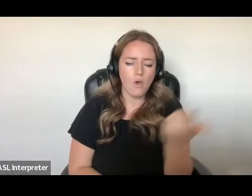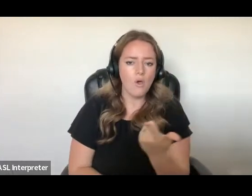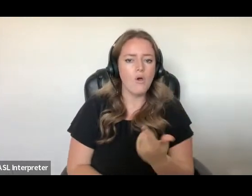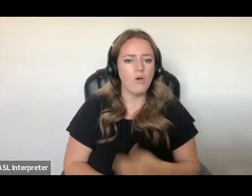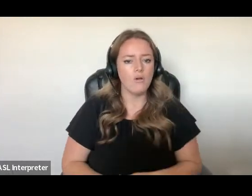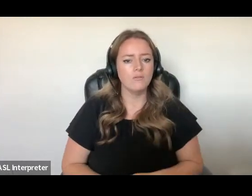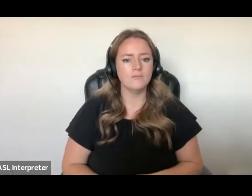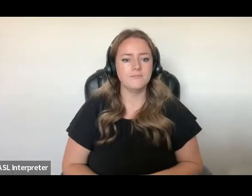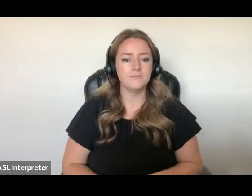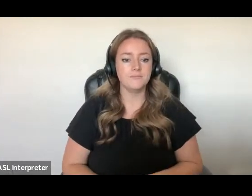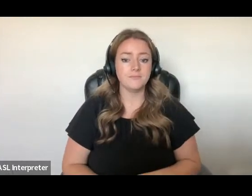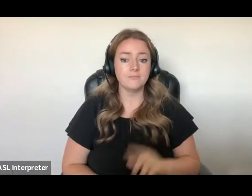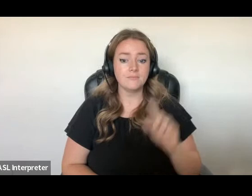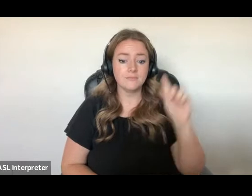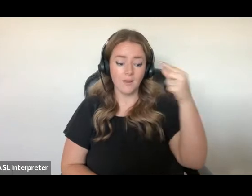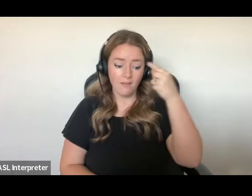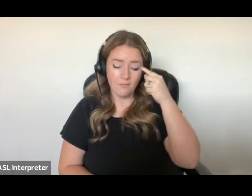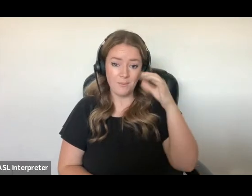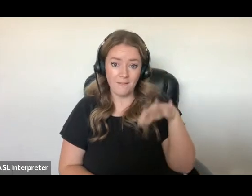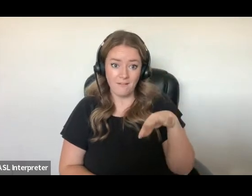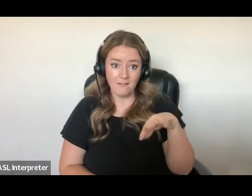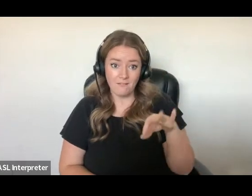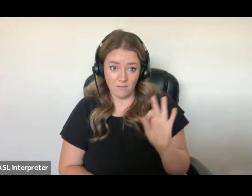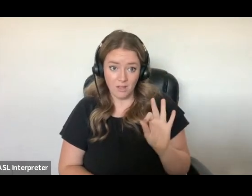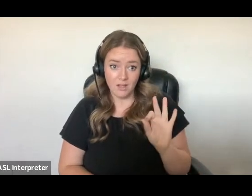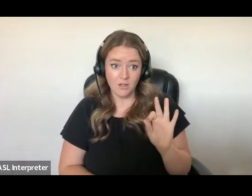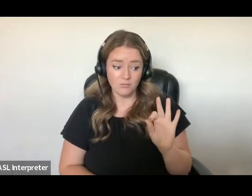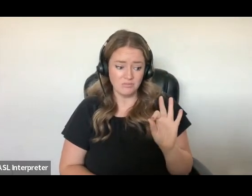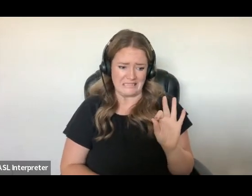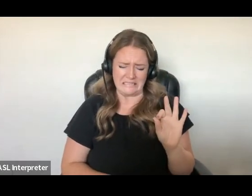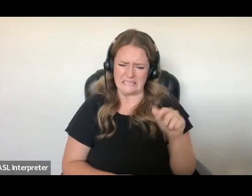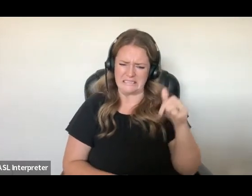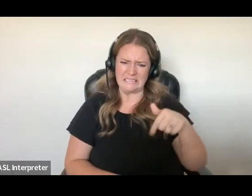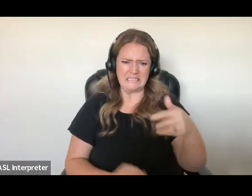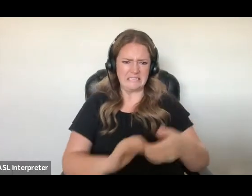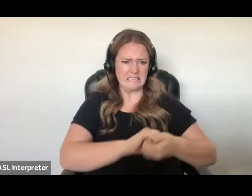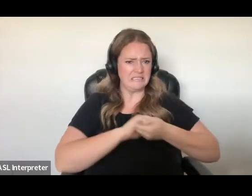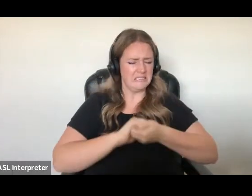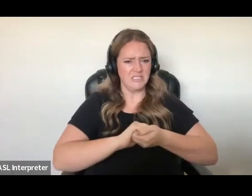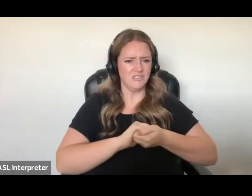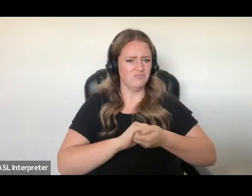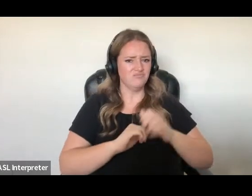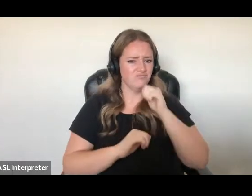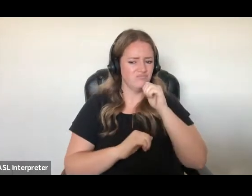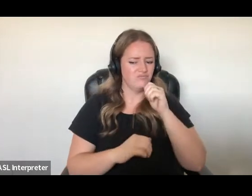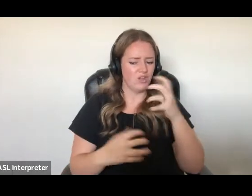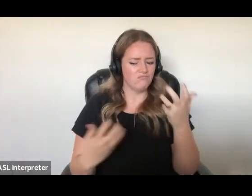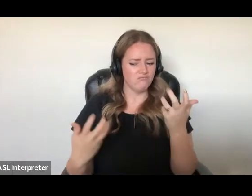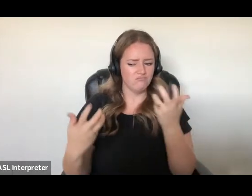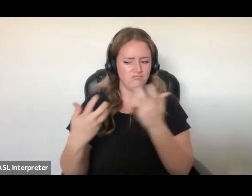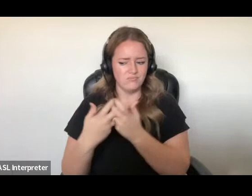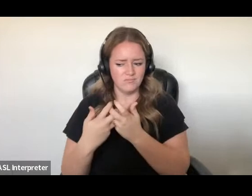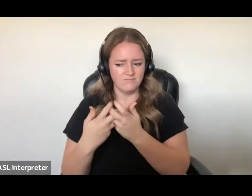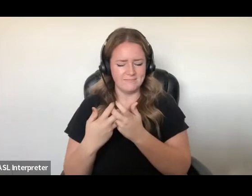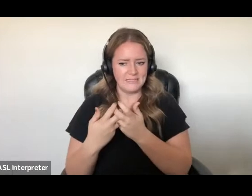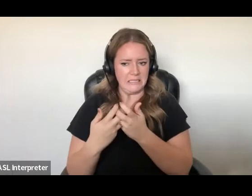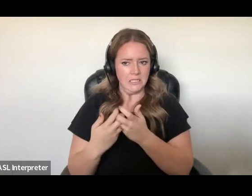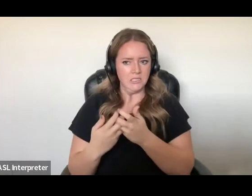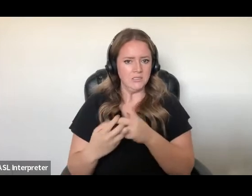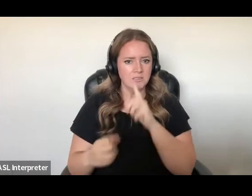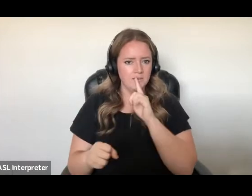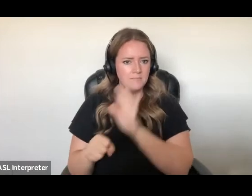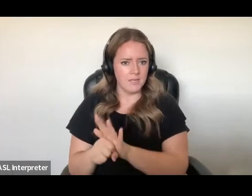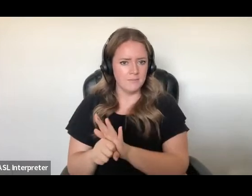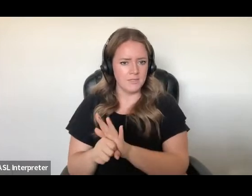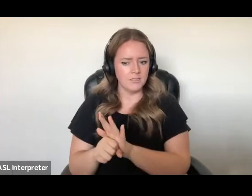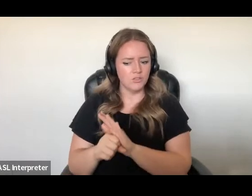Given the government's finding that the arrangement with CBSA did not align with its commitment to upholding human rights standards, it